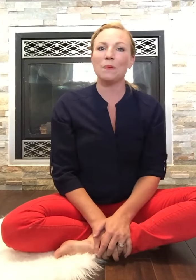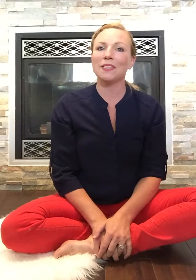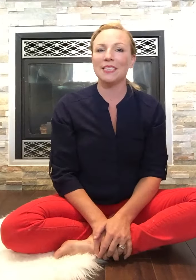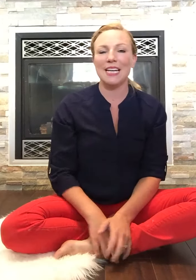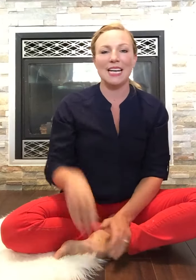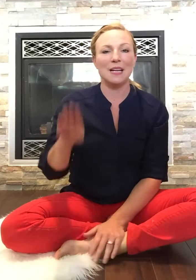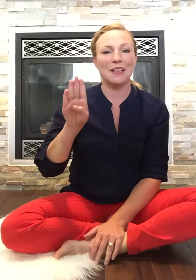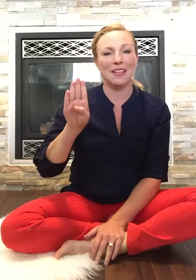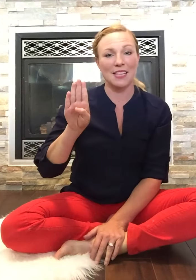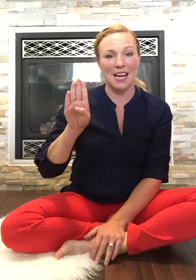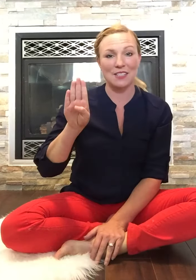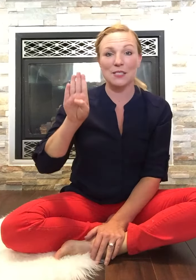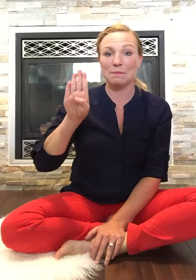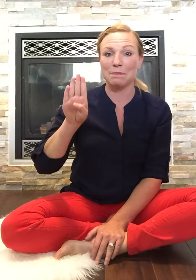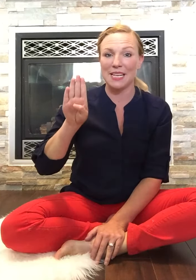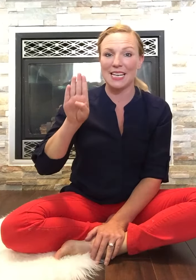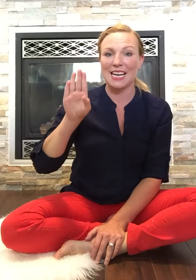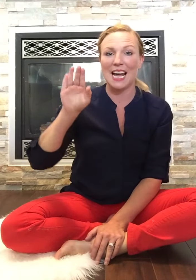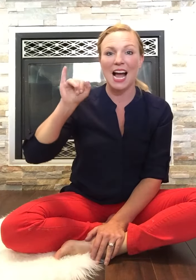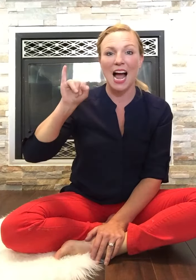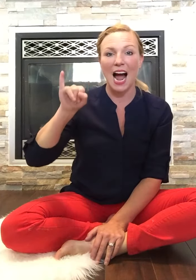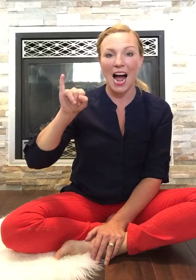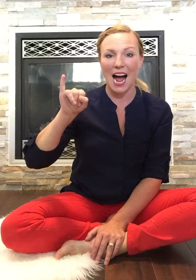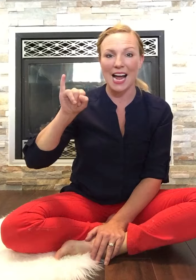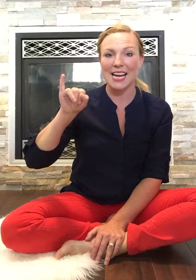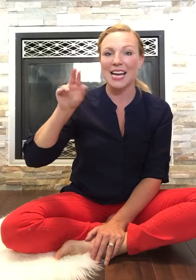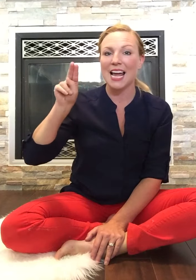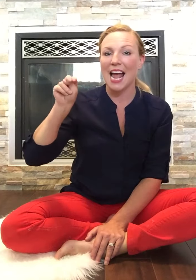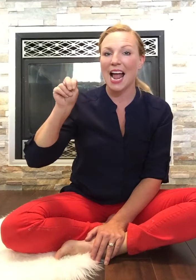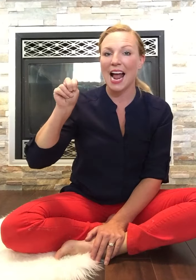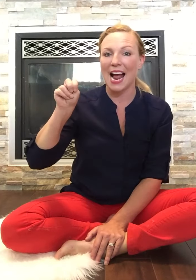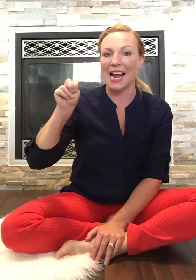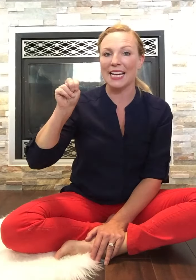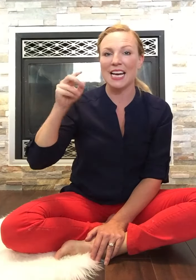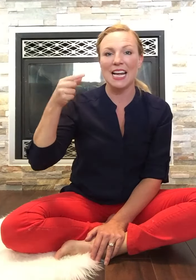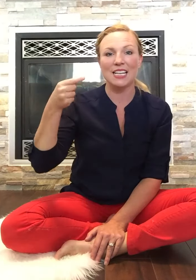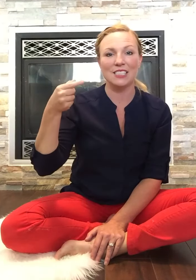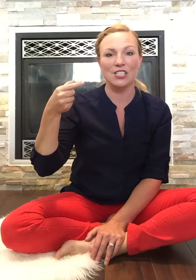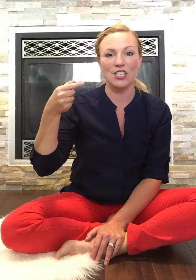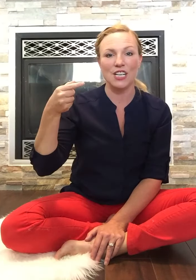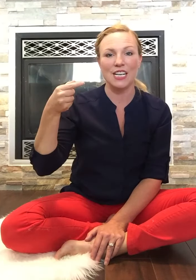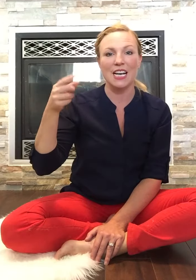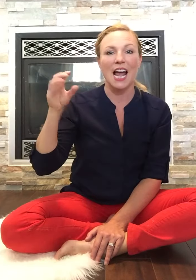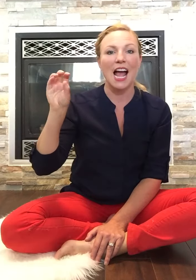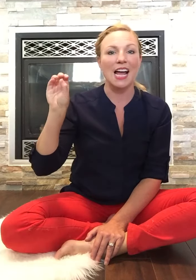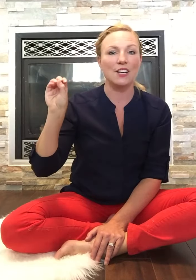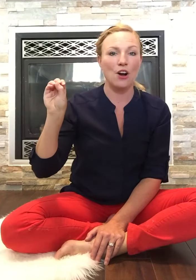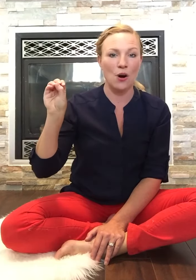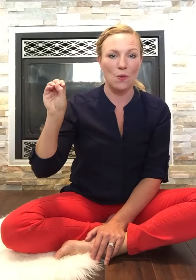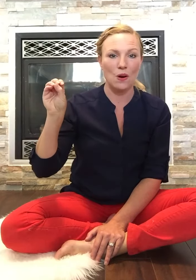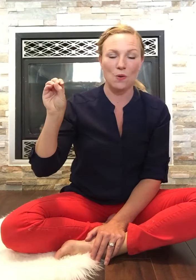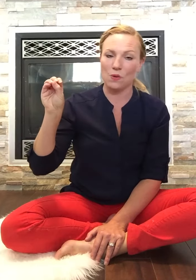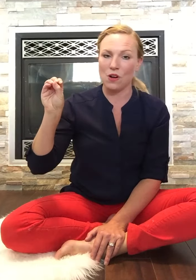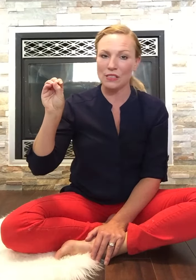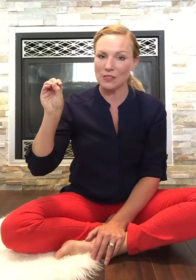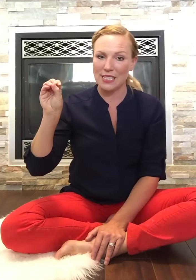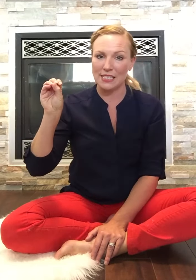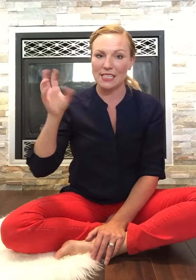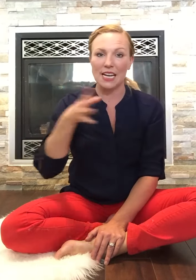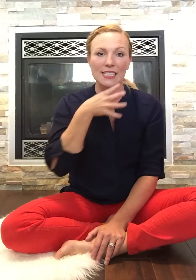will need the letters B, I, N, G, and O. We'll also need the signs